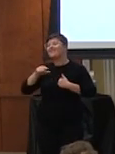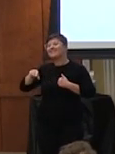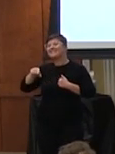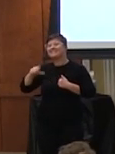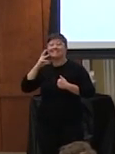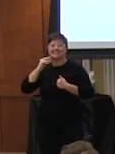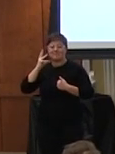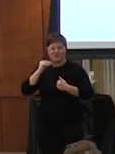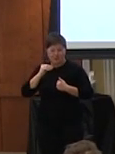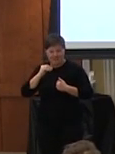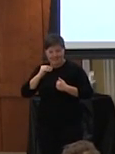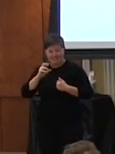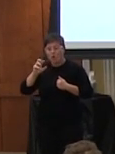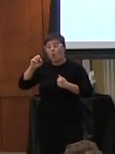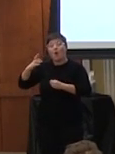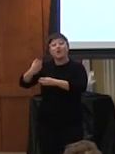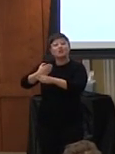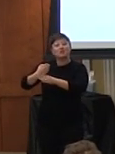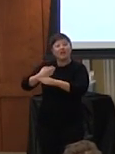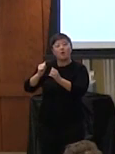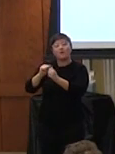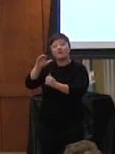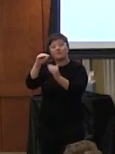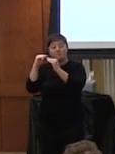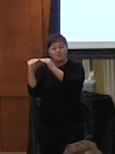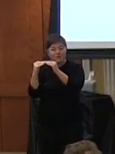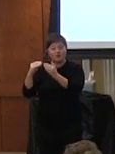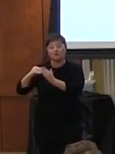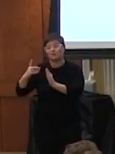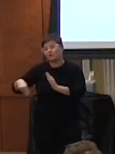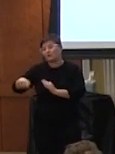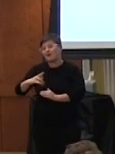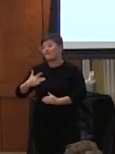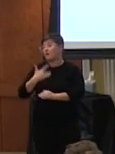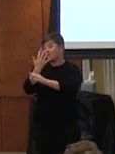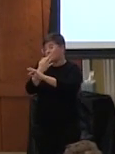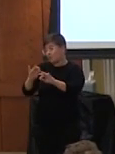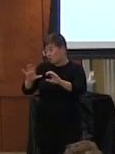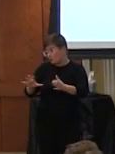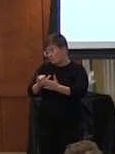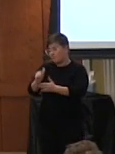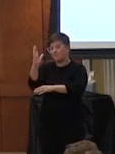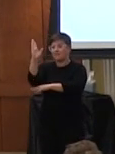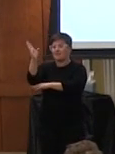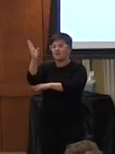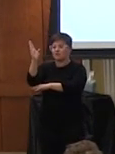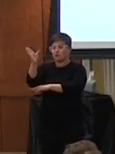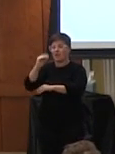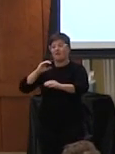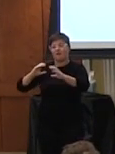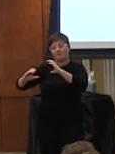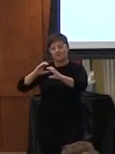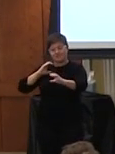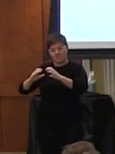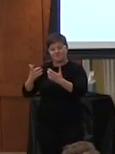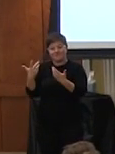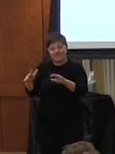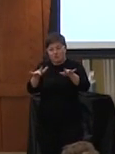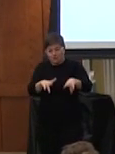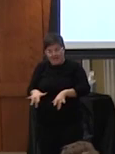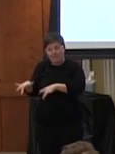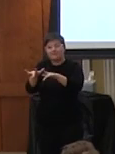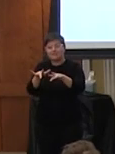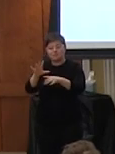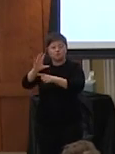or share this with colleagues or students and you should feel free to do that the lecture and the conversation was taped